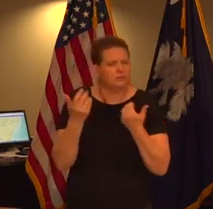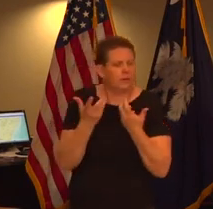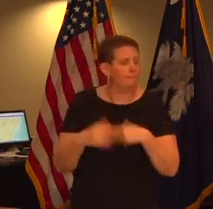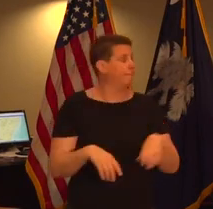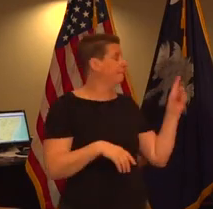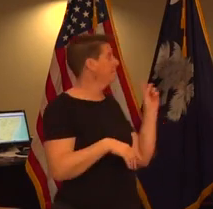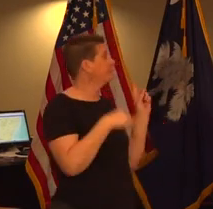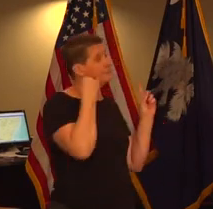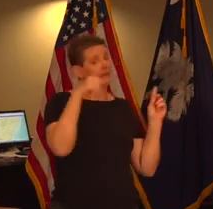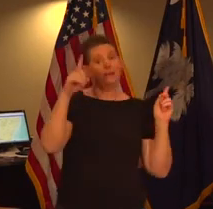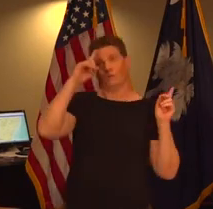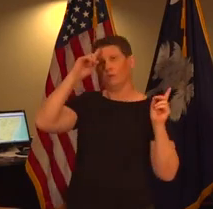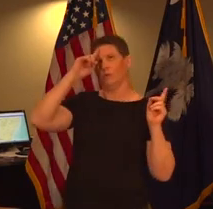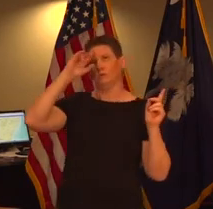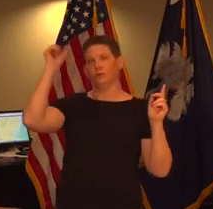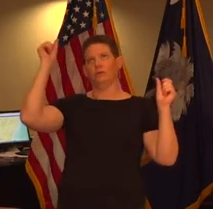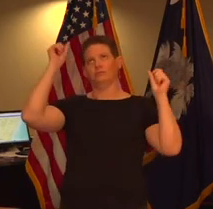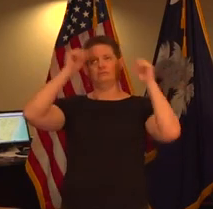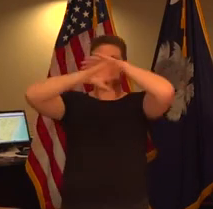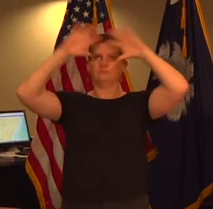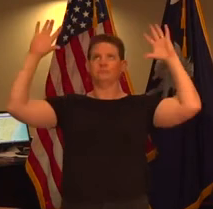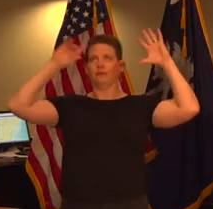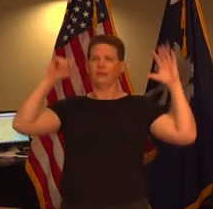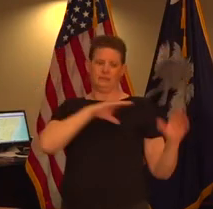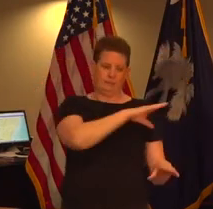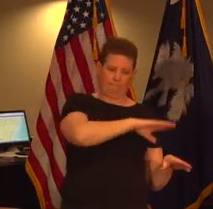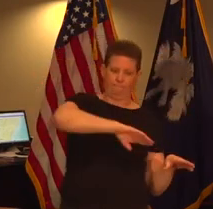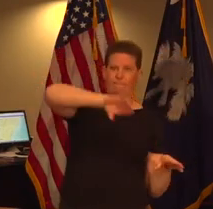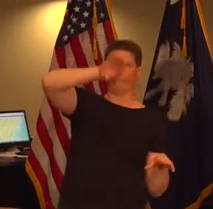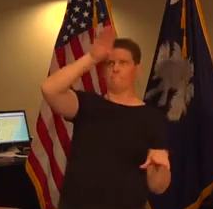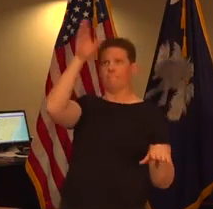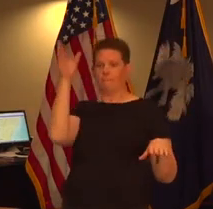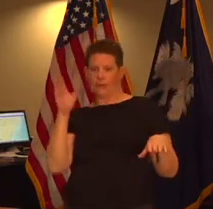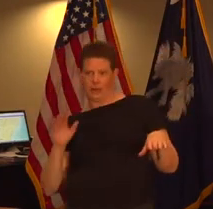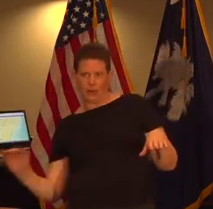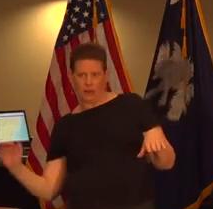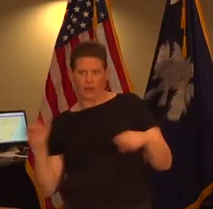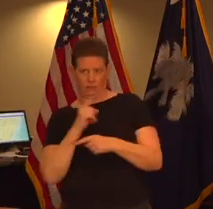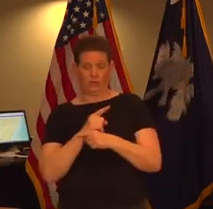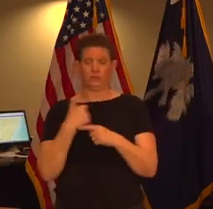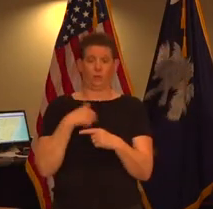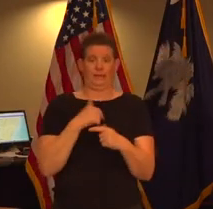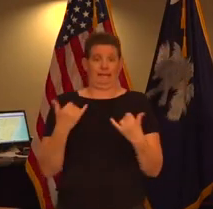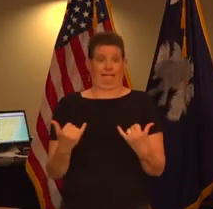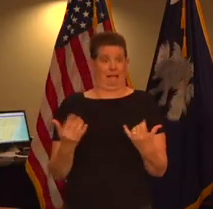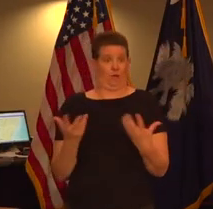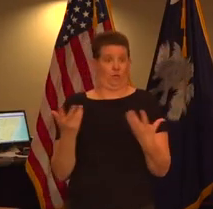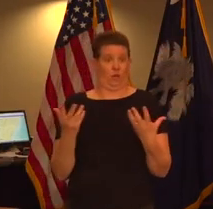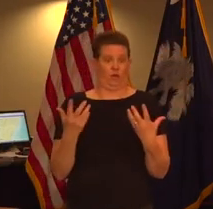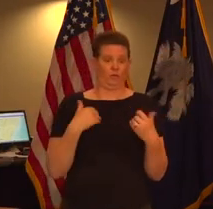well if you could picture in your mind a sort of a bell-shaped curve um we would be on the front end of the the